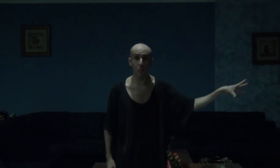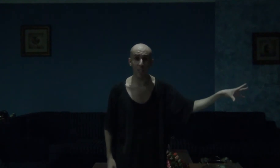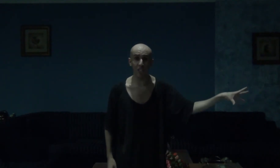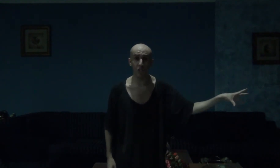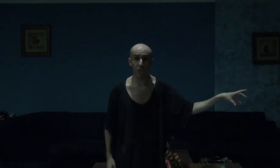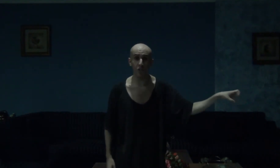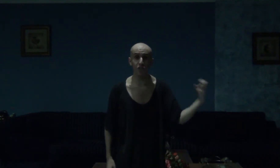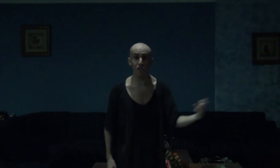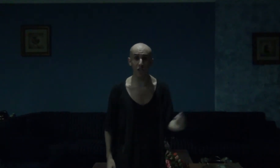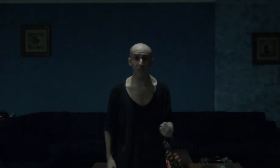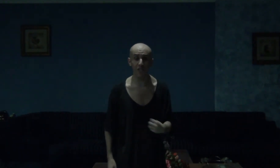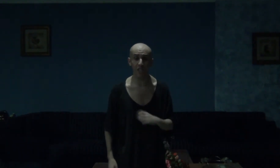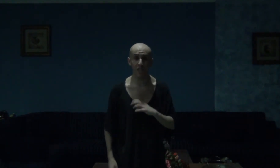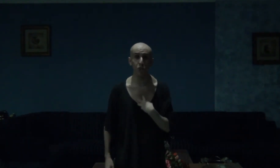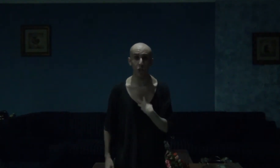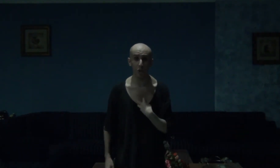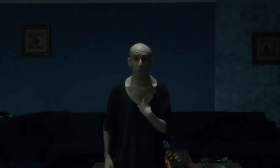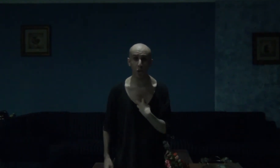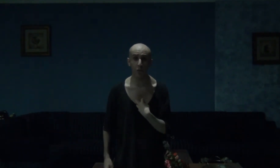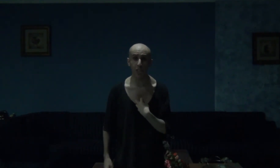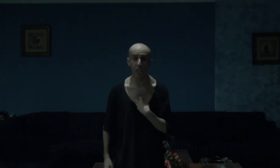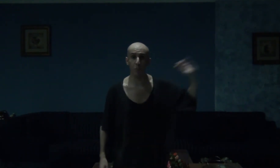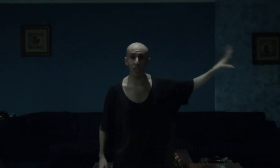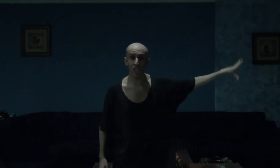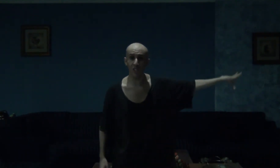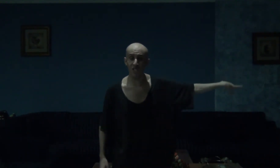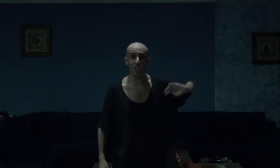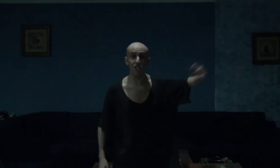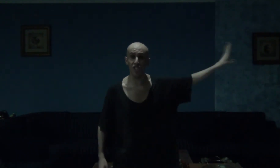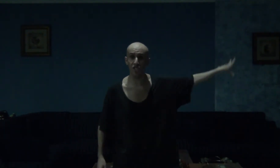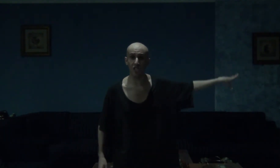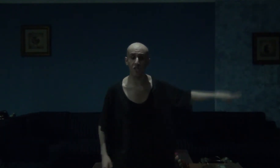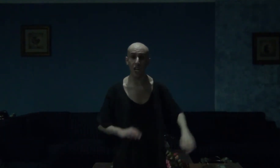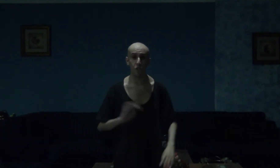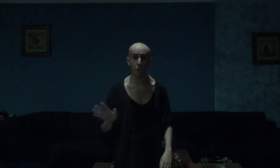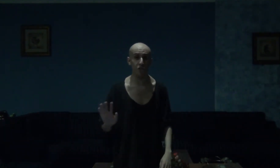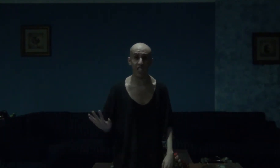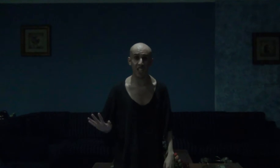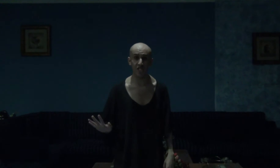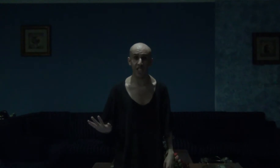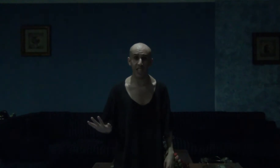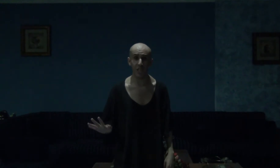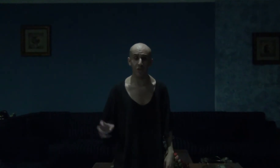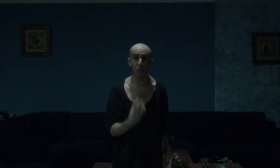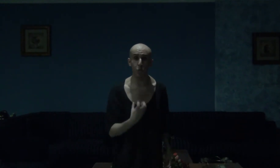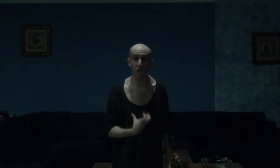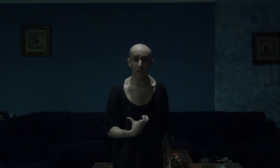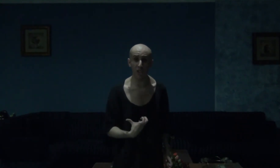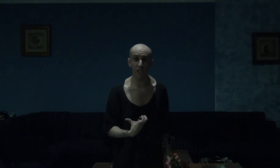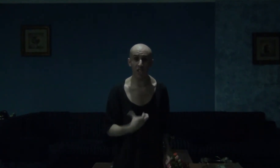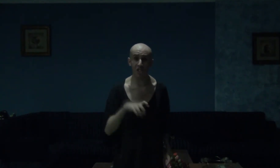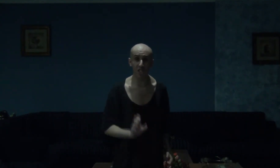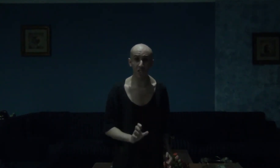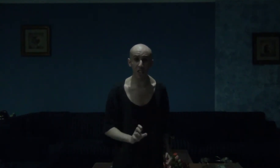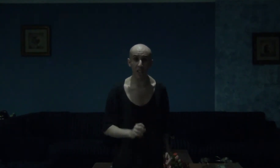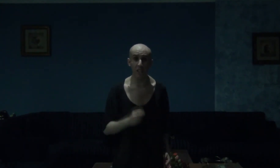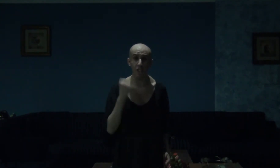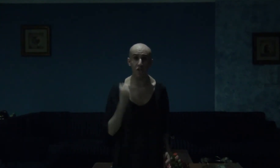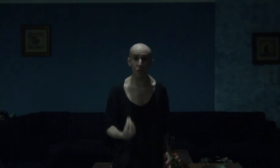Blanchard deserves it, which yours truly believes, she doesn't, I don't, guys and gals. But regardless, this tale is so